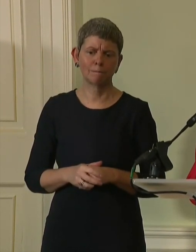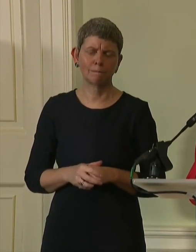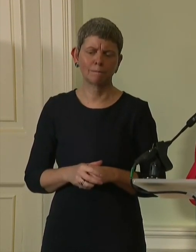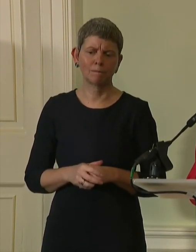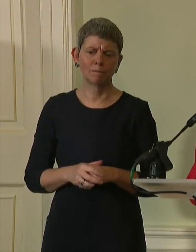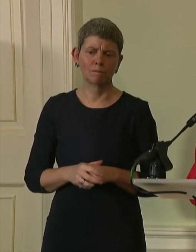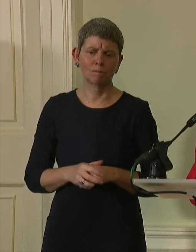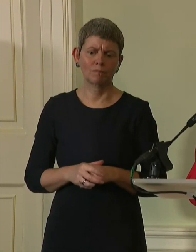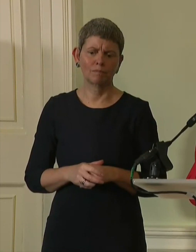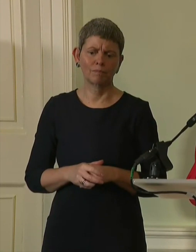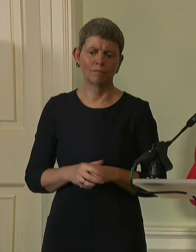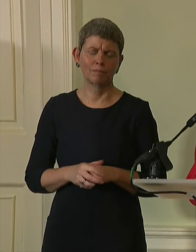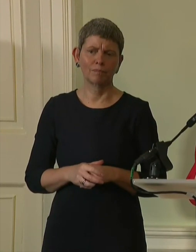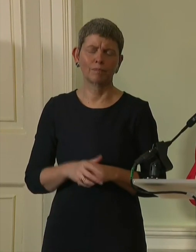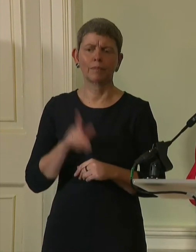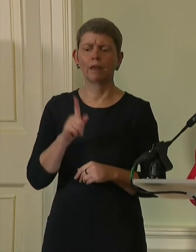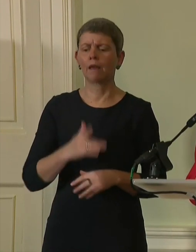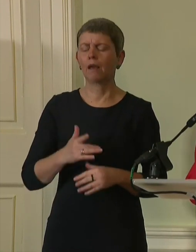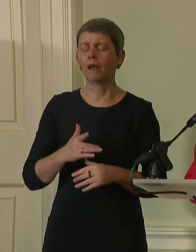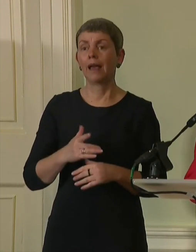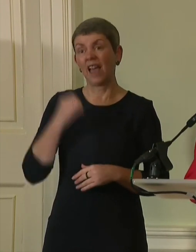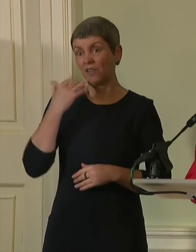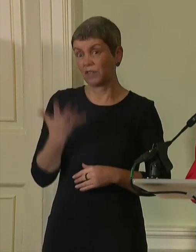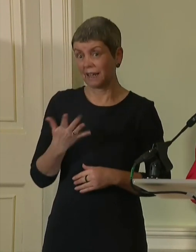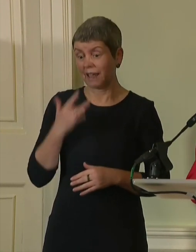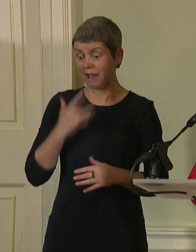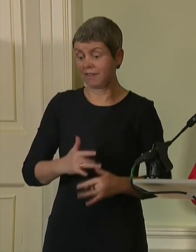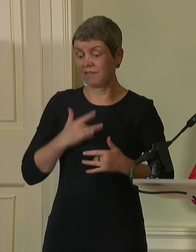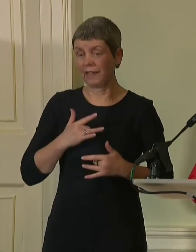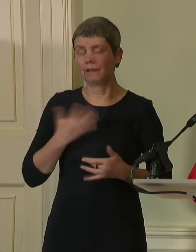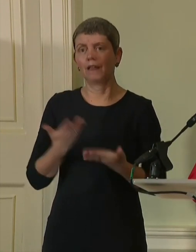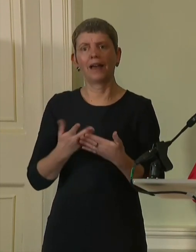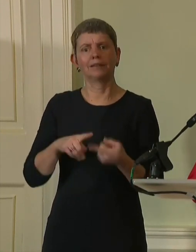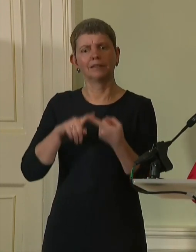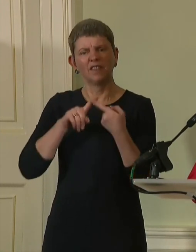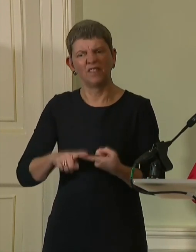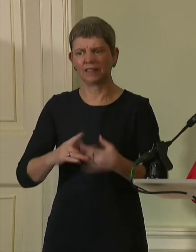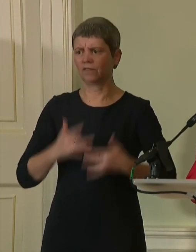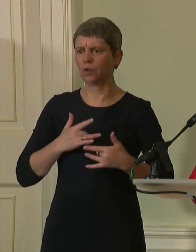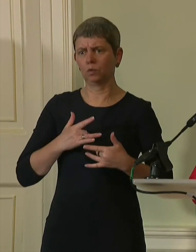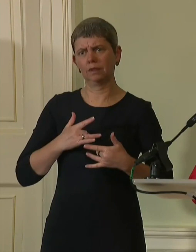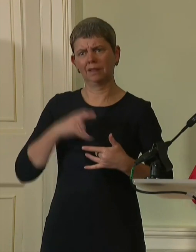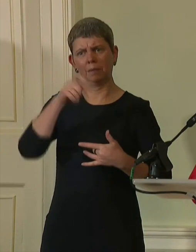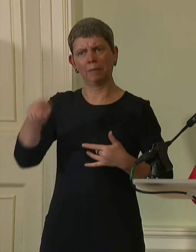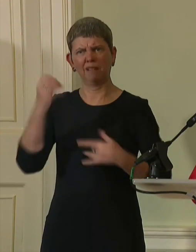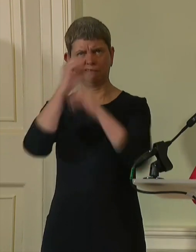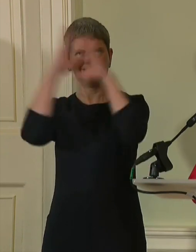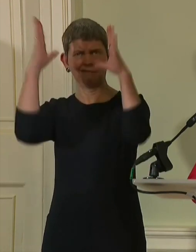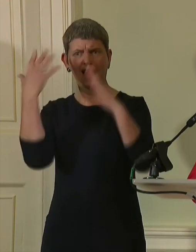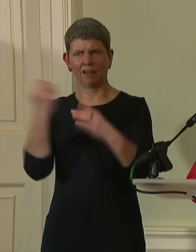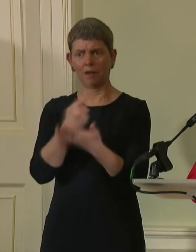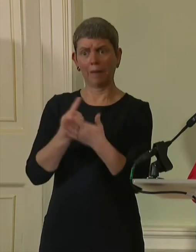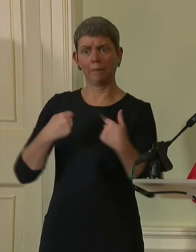feel more and more each day now that the fixed opinions people increasingly have about me, as I say,